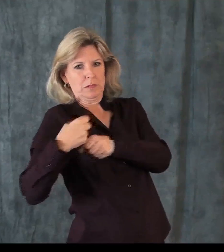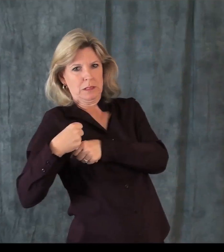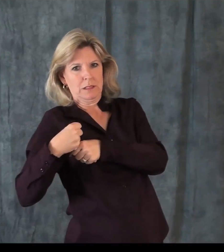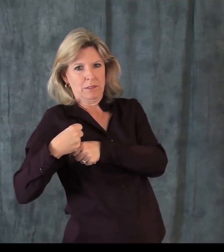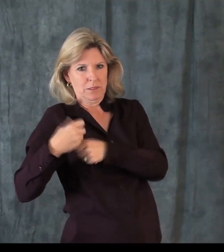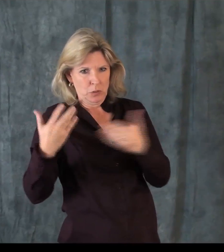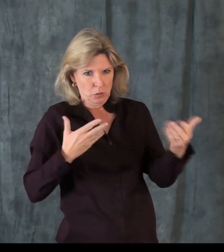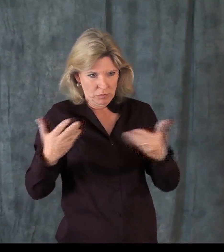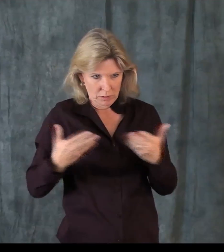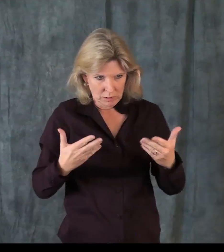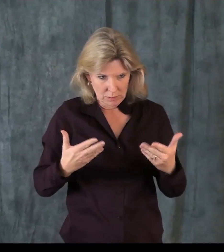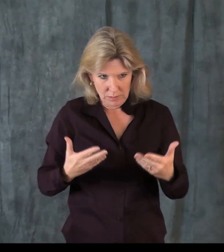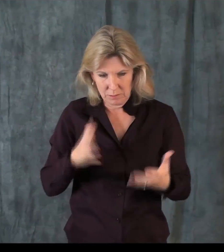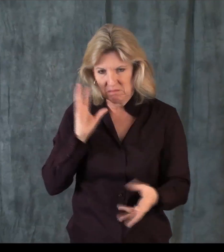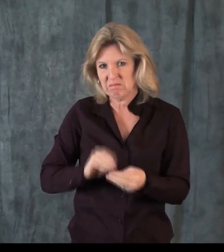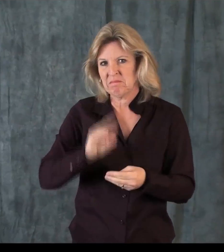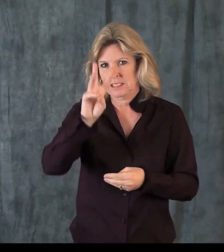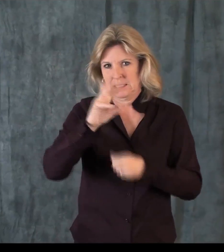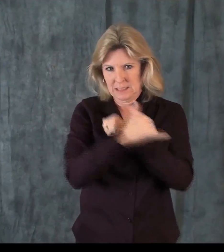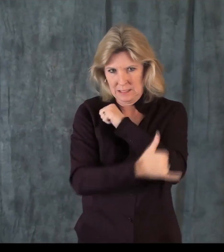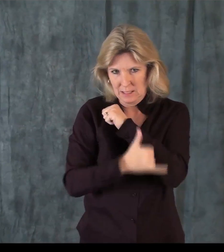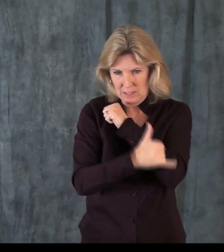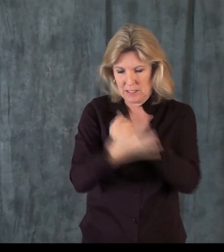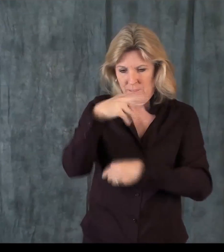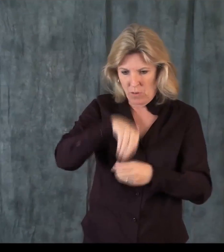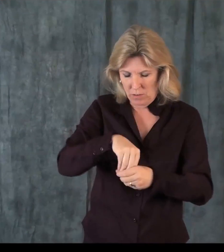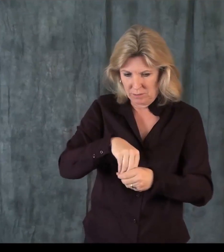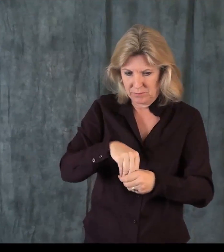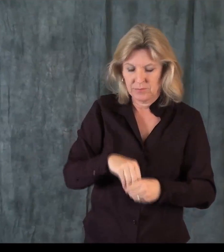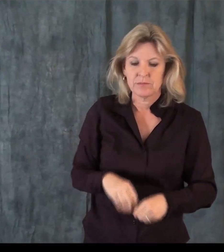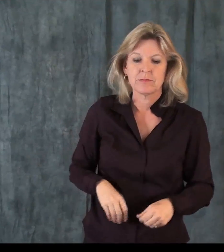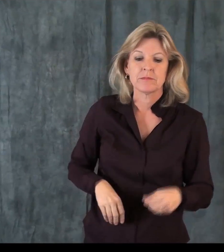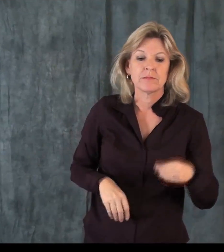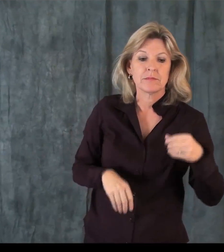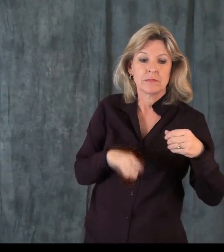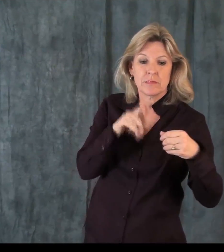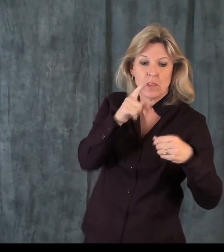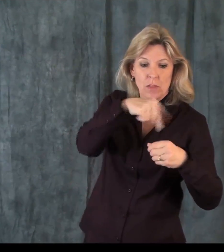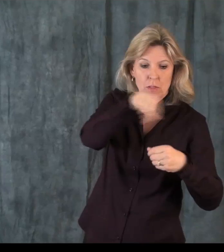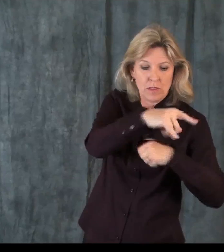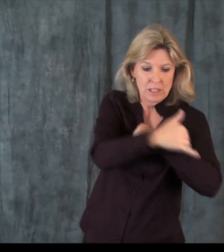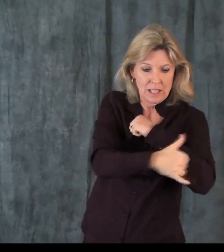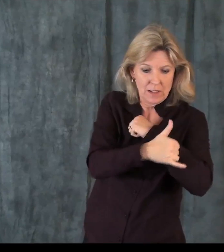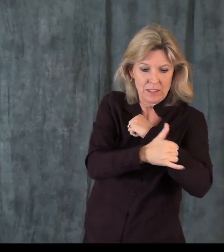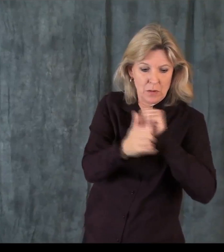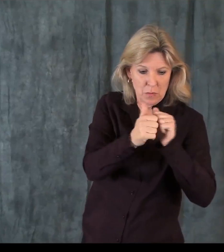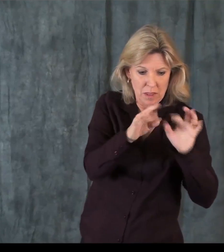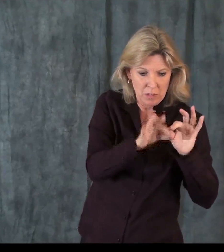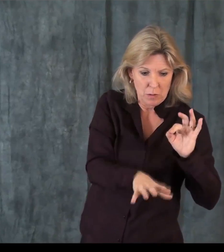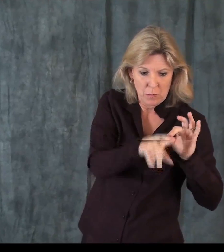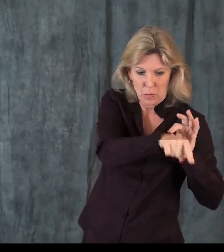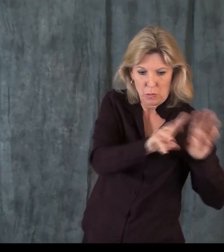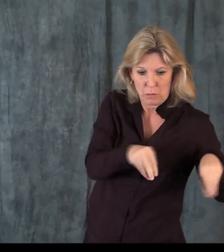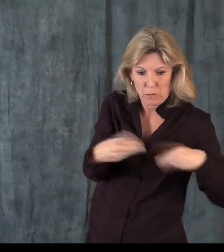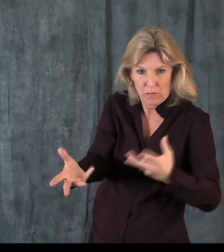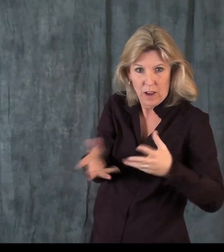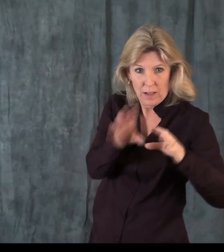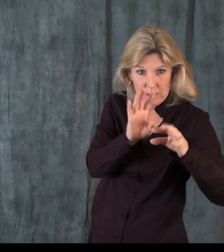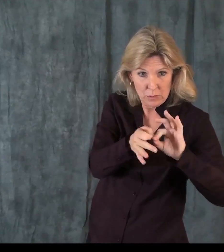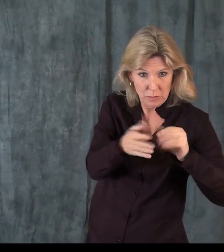services are providing interpreting services to those three counties that are receiving it. So, as I said, six counties total involved. The three counties that